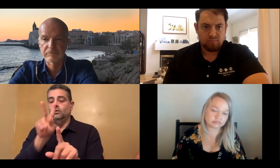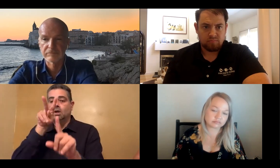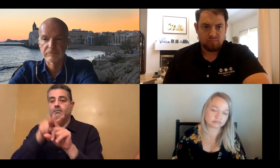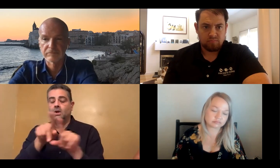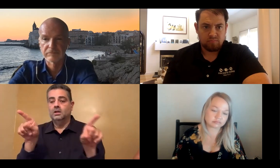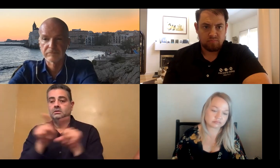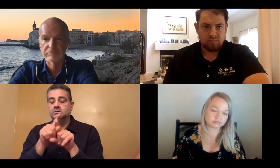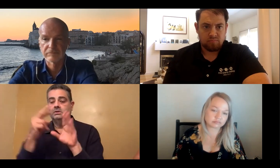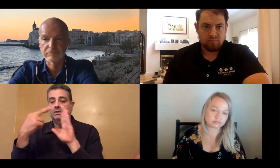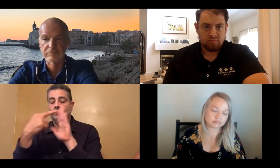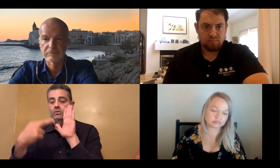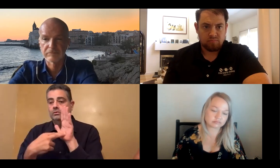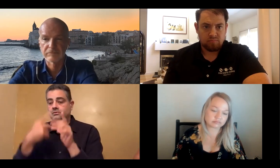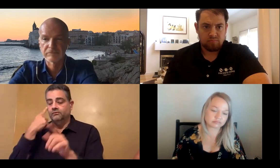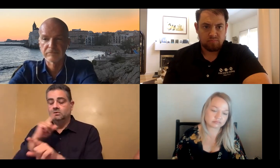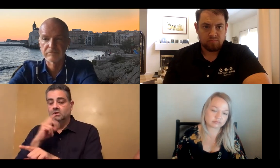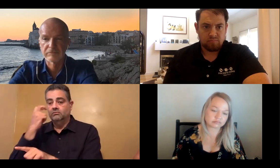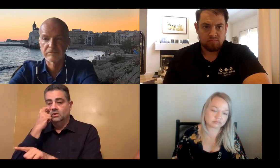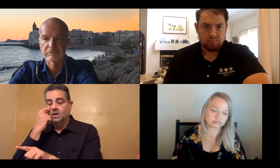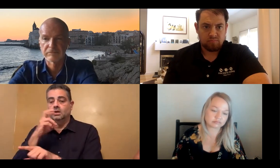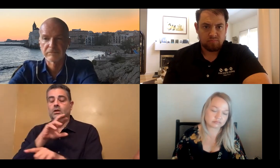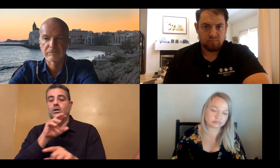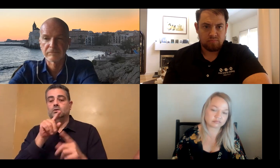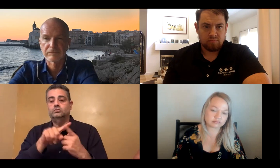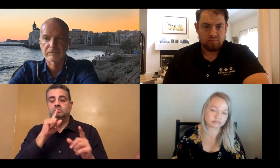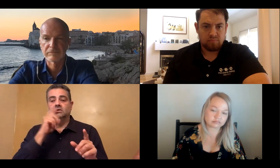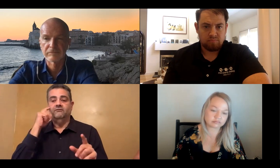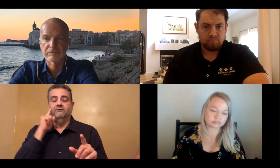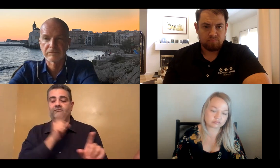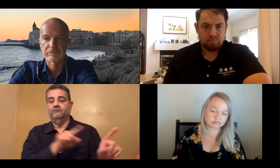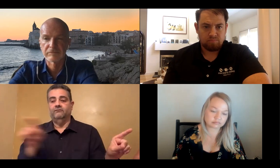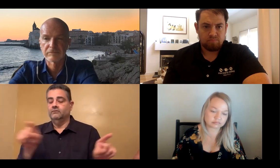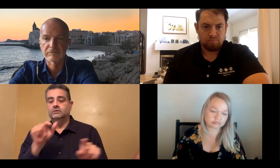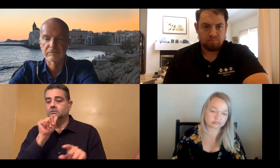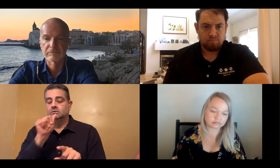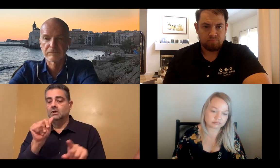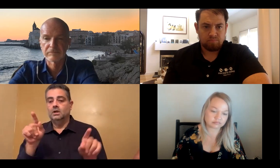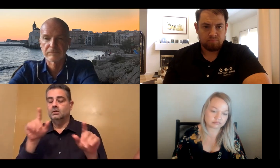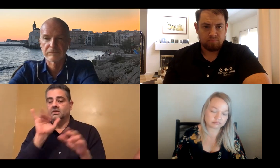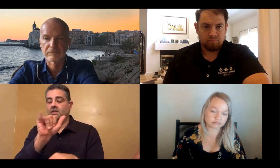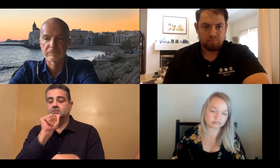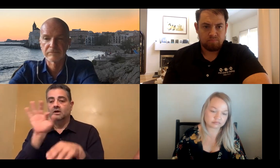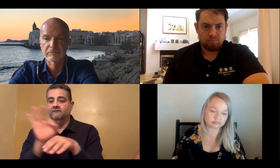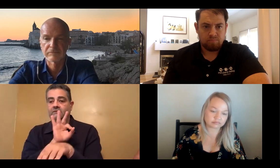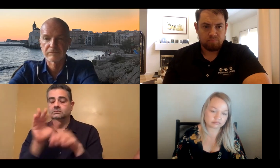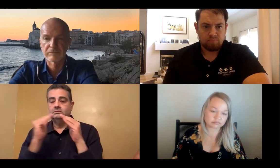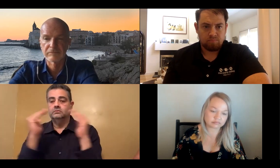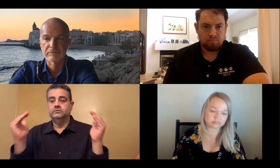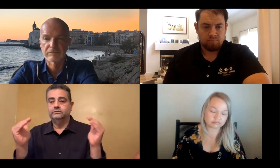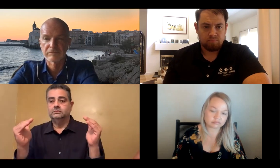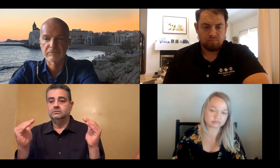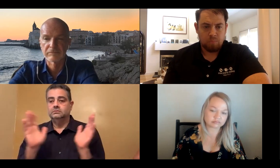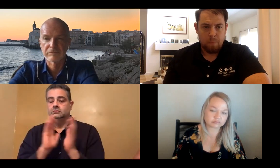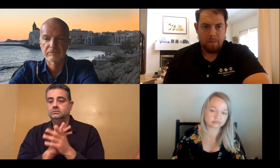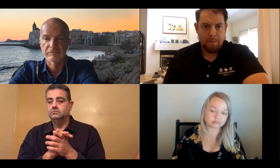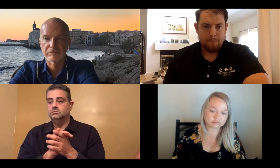Having means testing for all groups with all disabilities is not functionally equivalent, which I